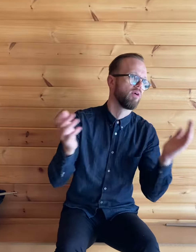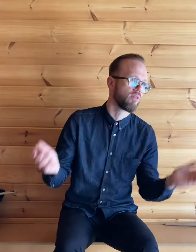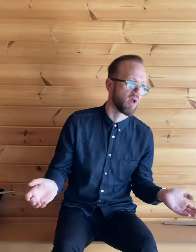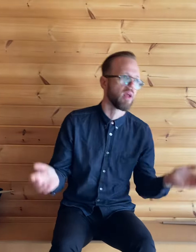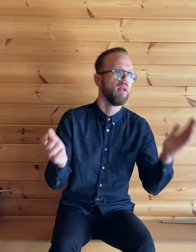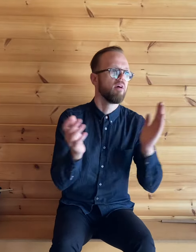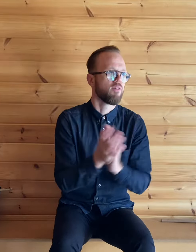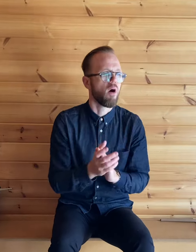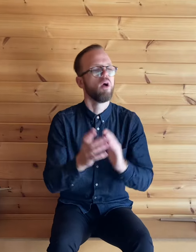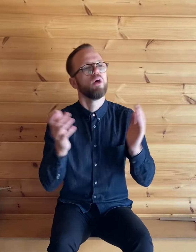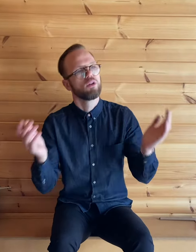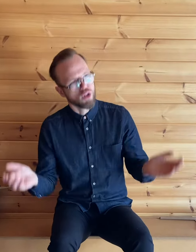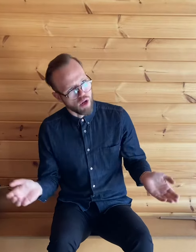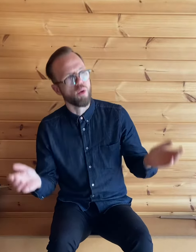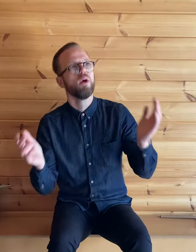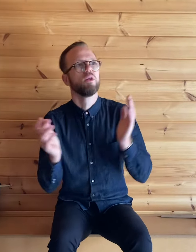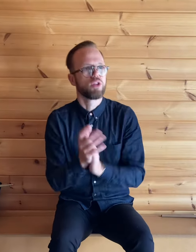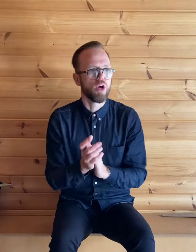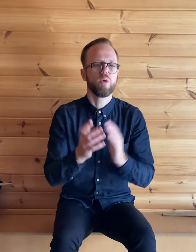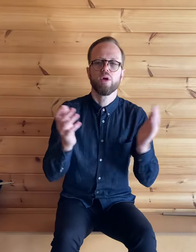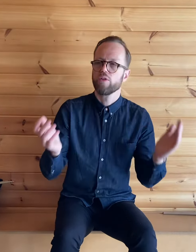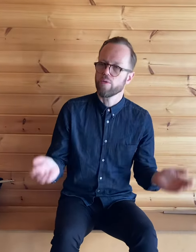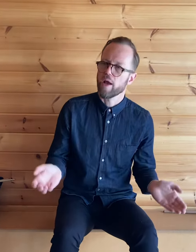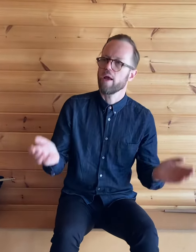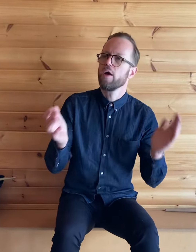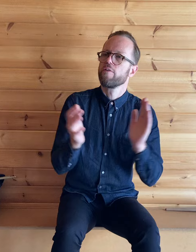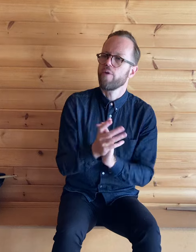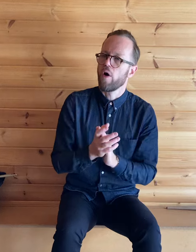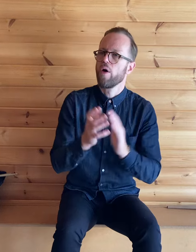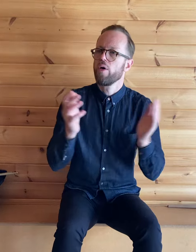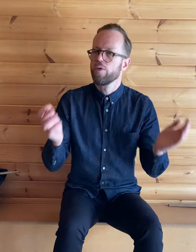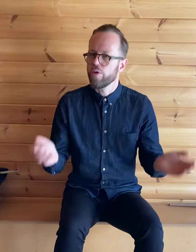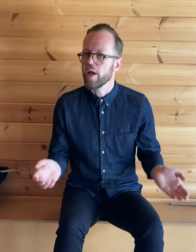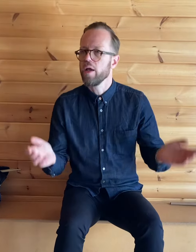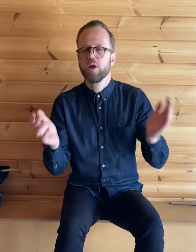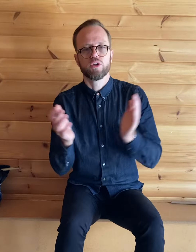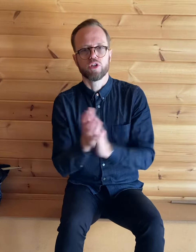one three three four three two